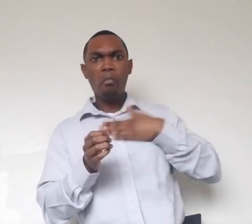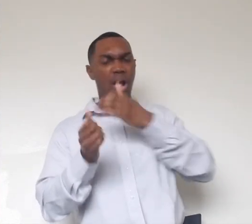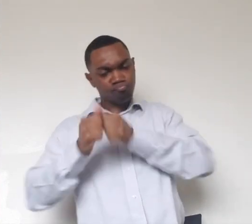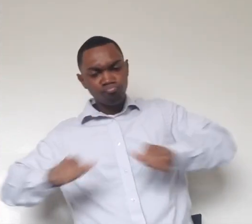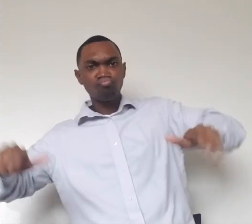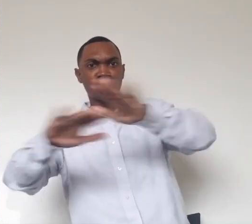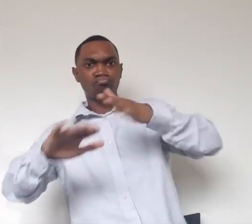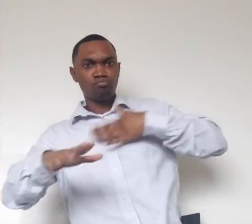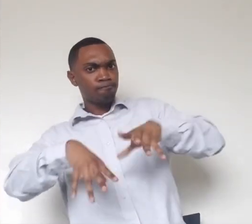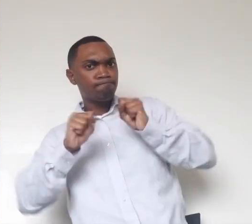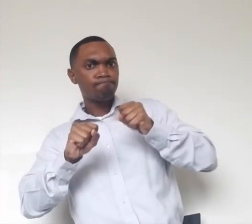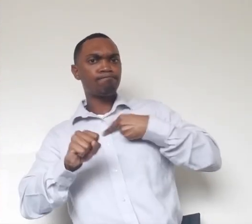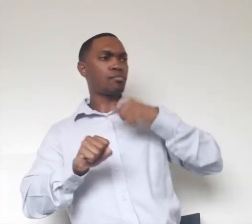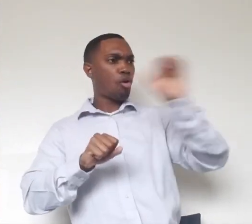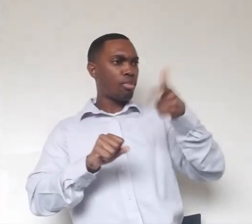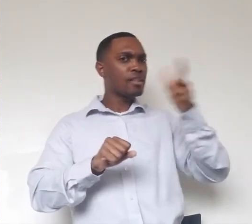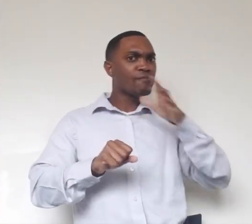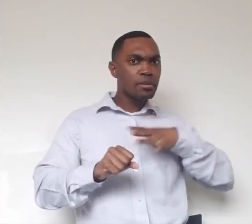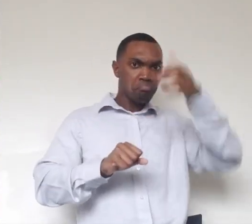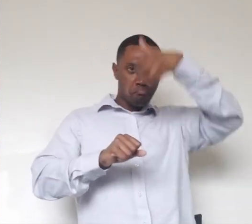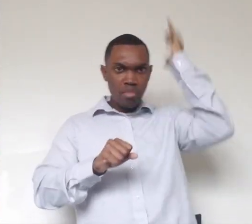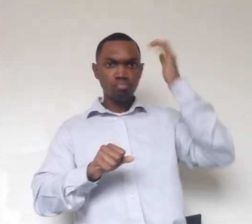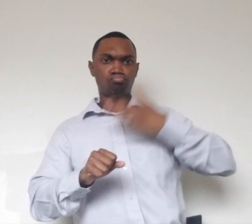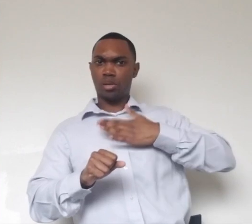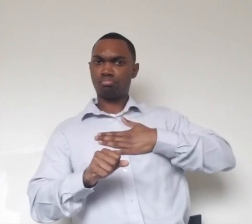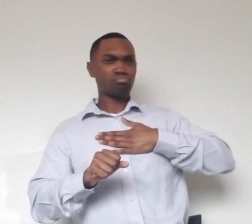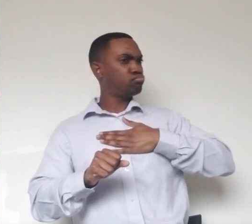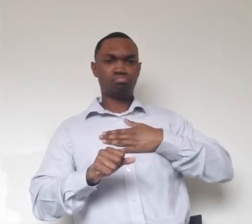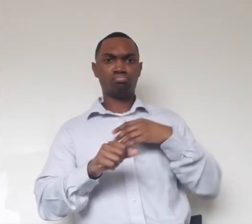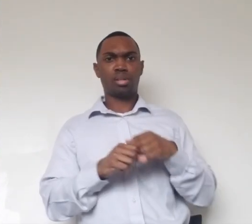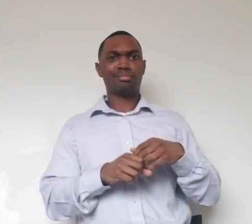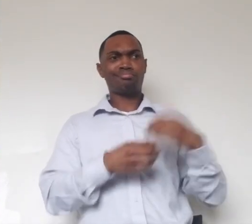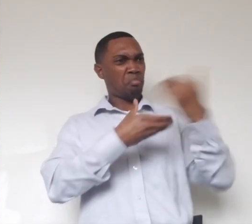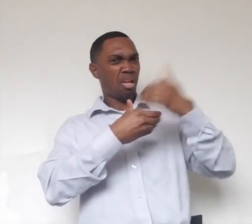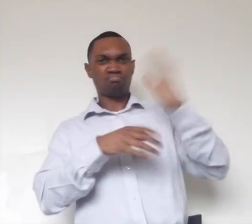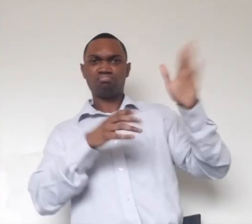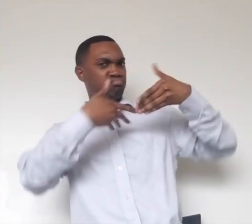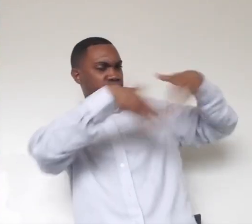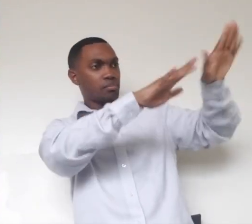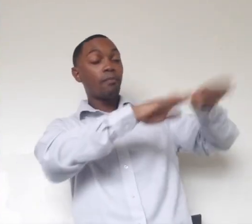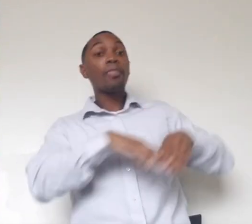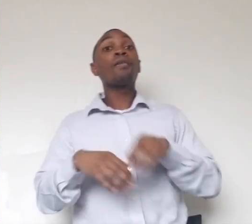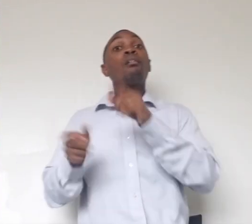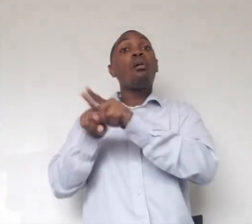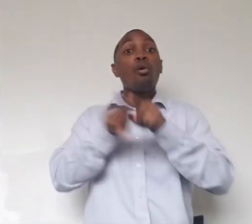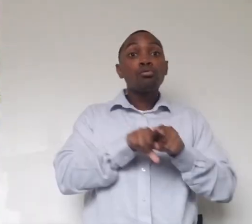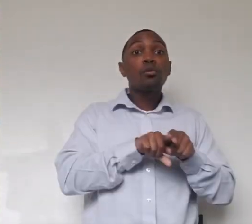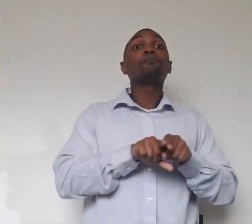ladies are taken, don't bother coming into my territory. Um, they can also roar as a demonstration of how big and strong and